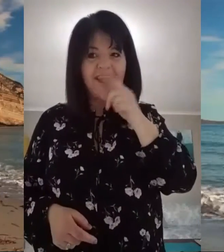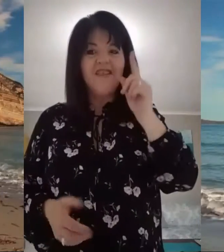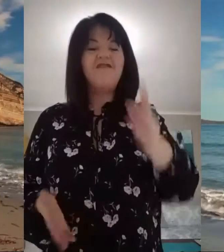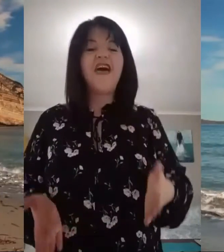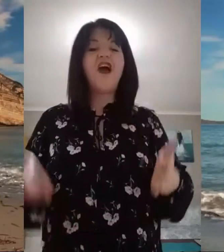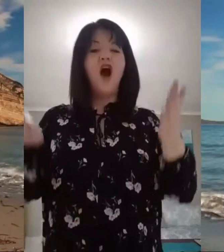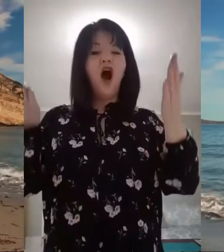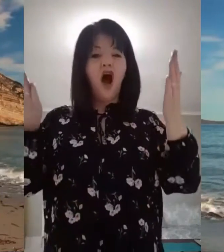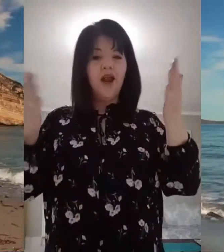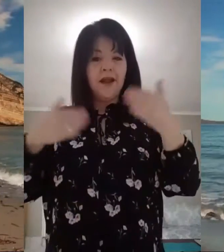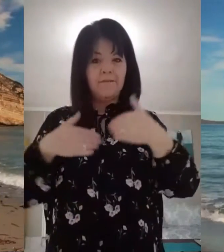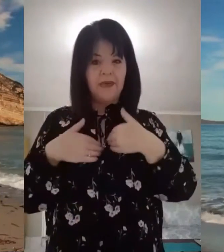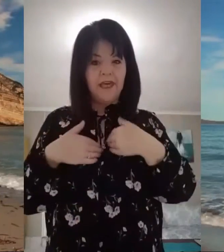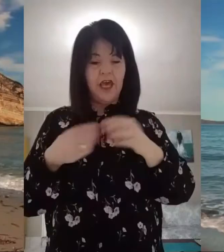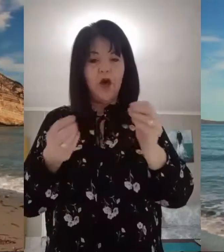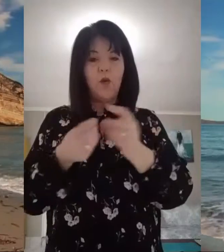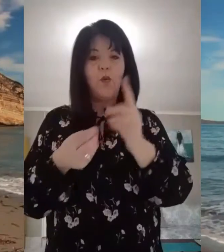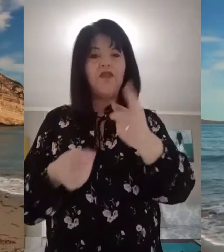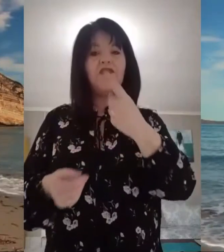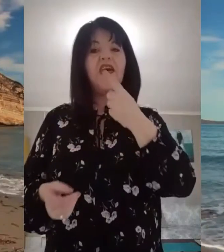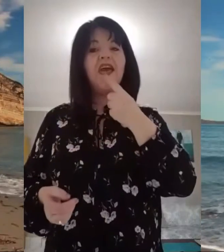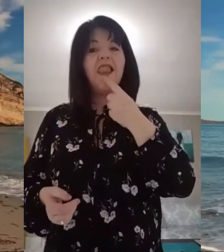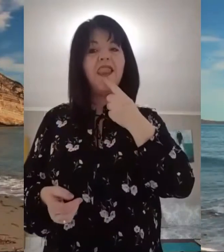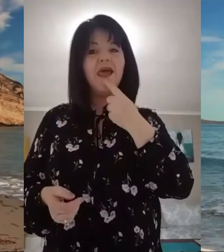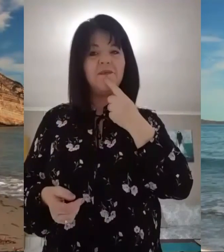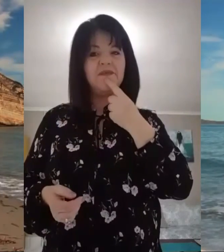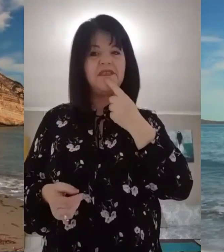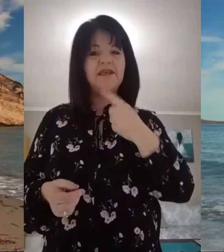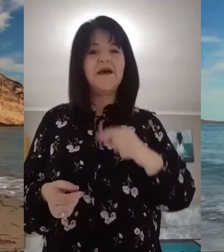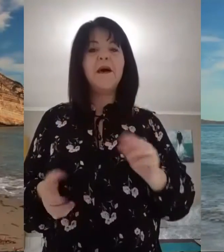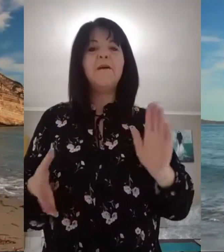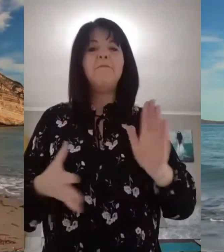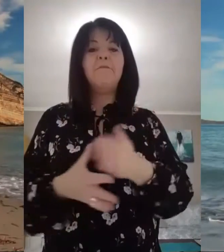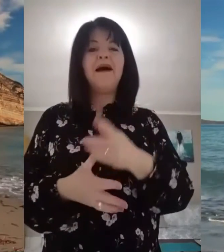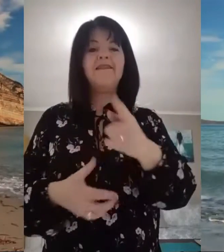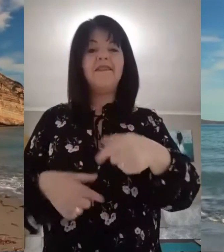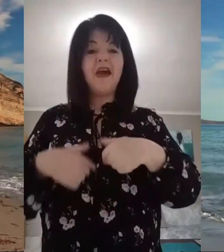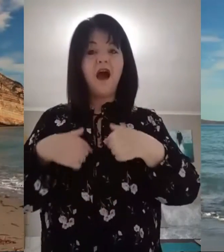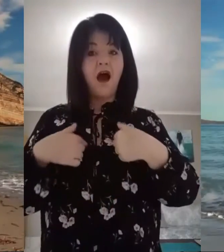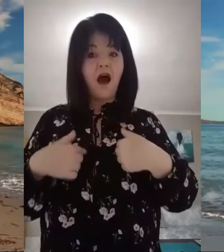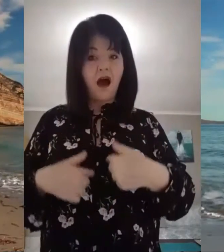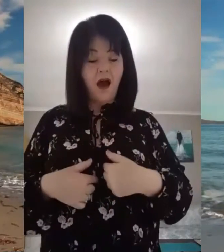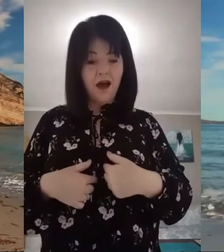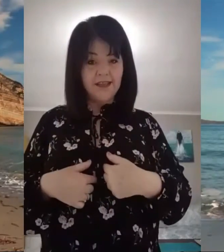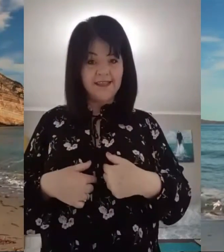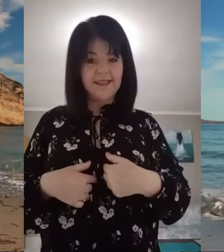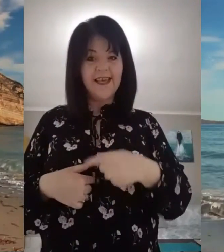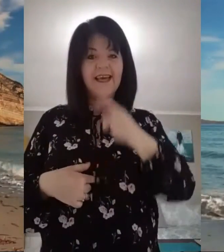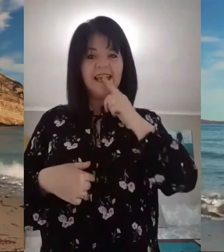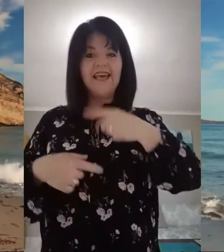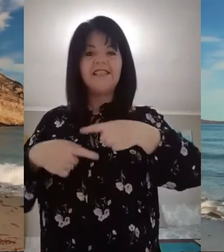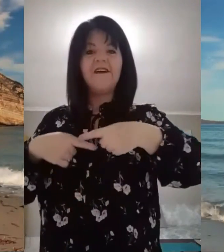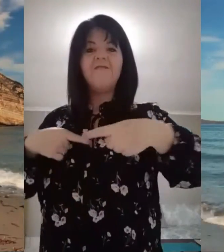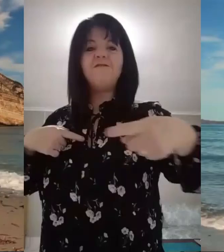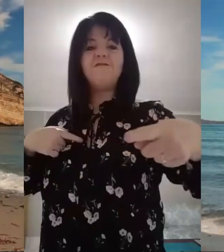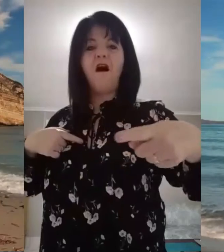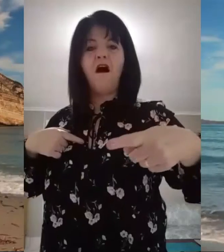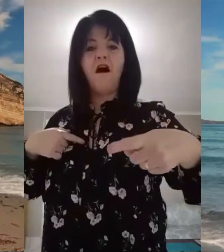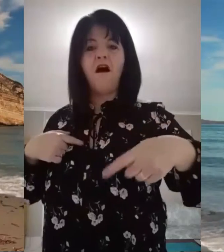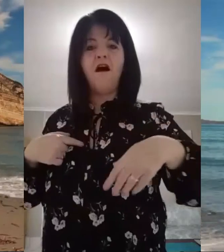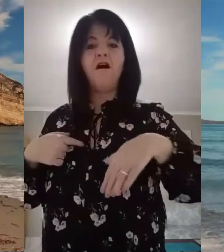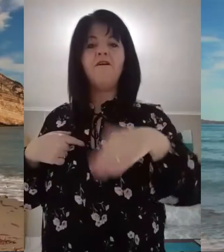they honour me with their lips, but their hearts is